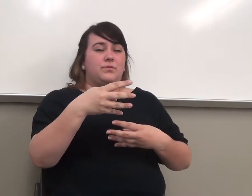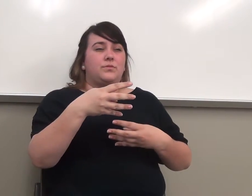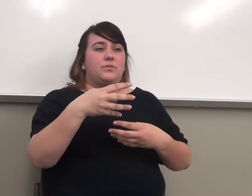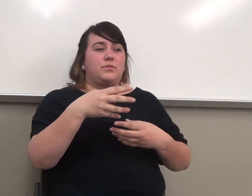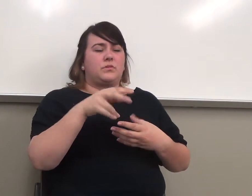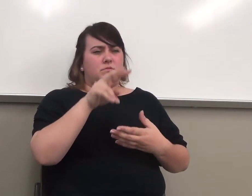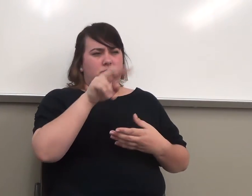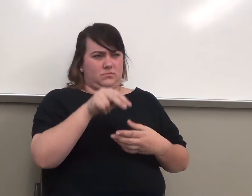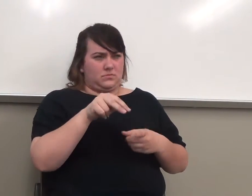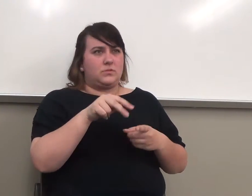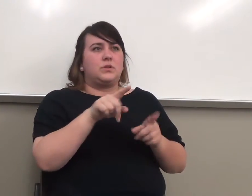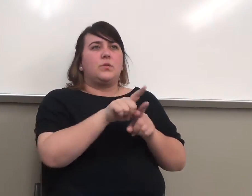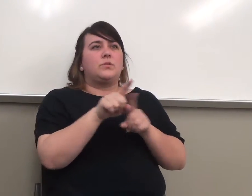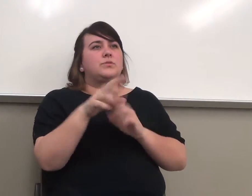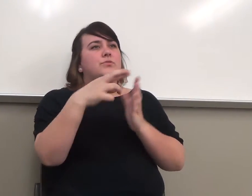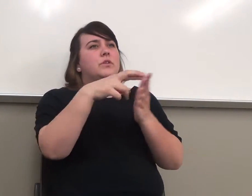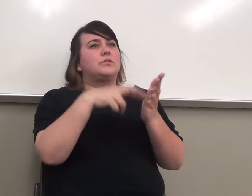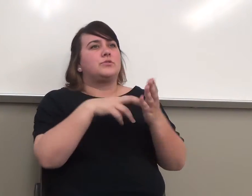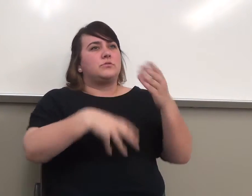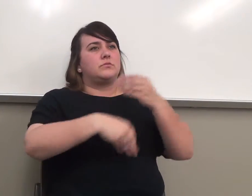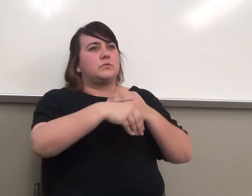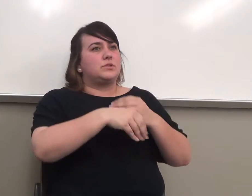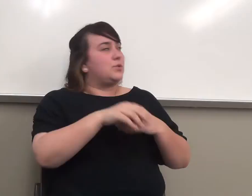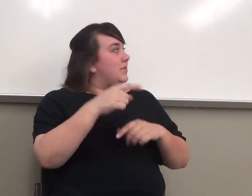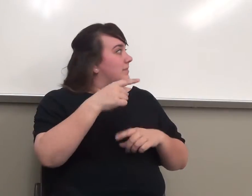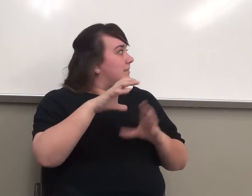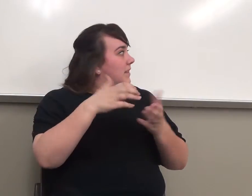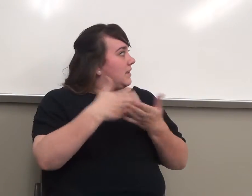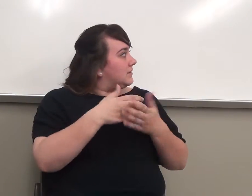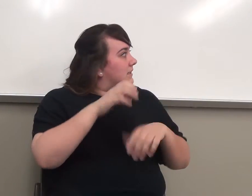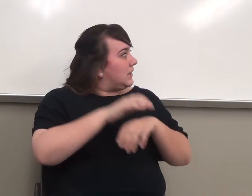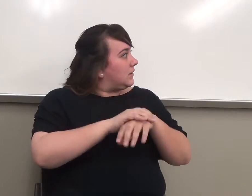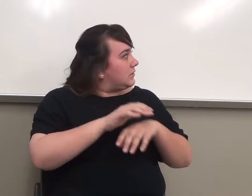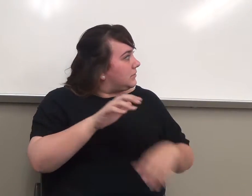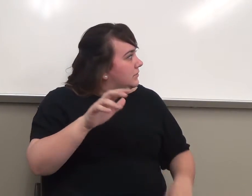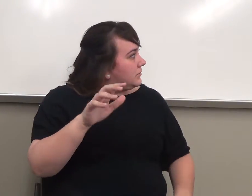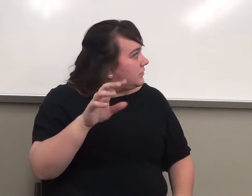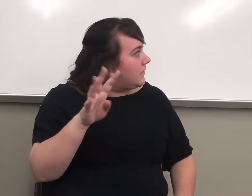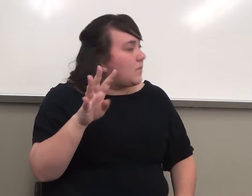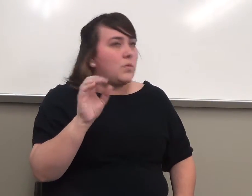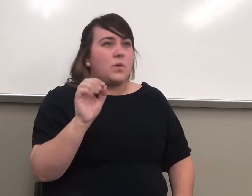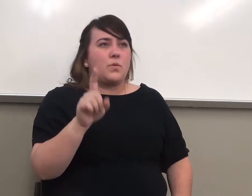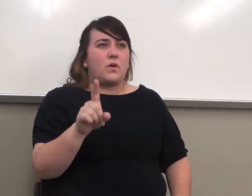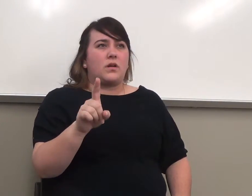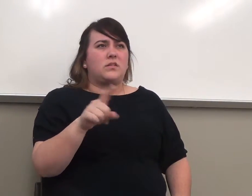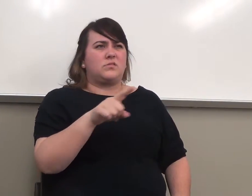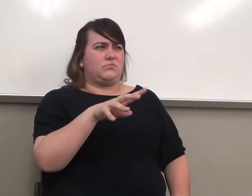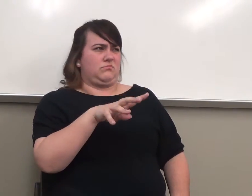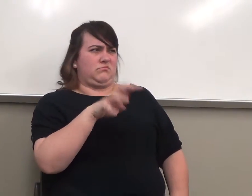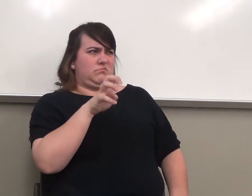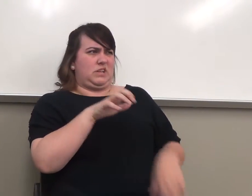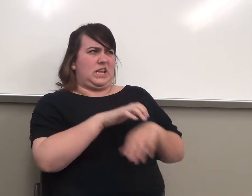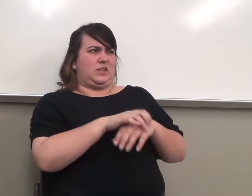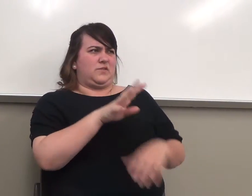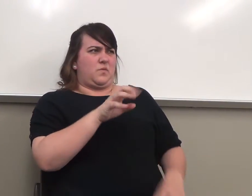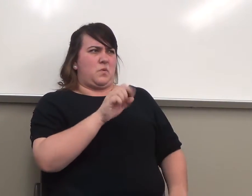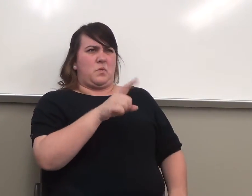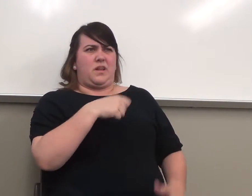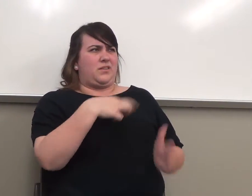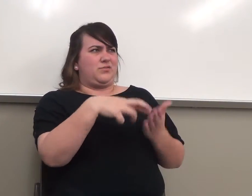also registered in this class? that surprise anybody? What's this class? I didn't register for this. This is